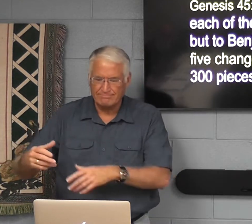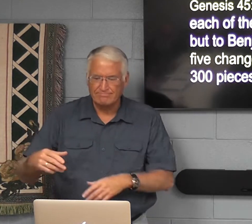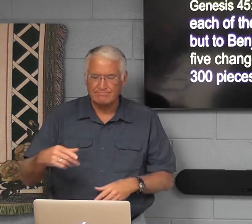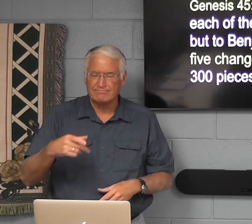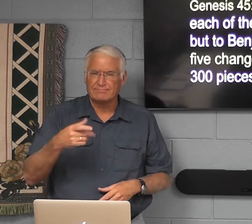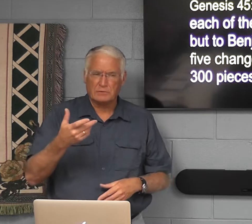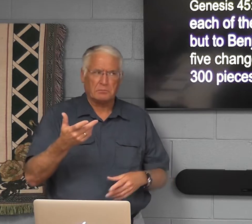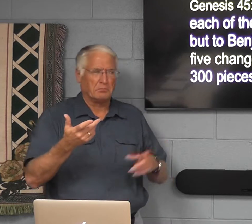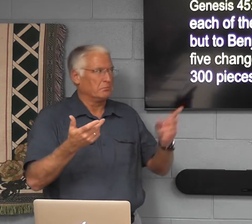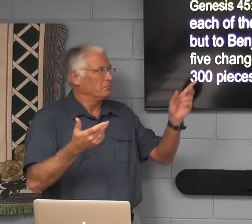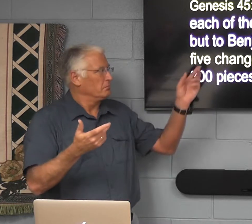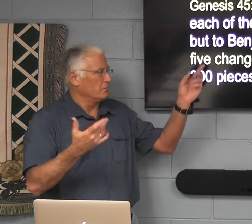clothes.